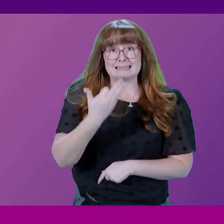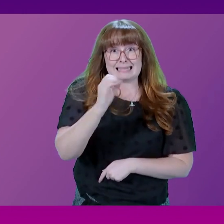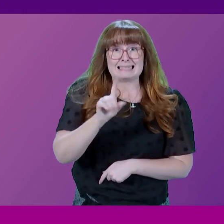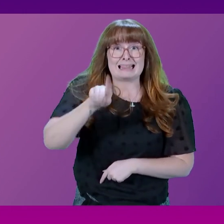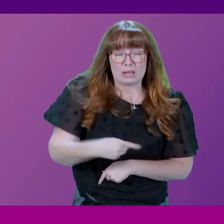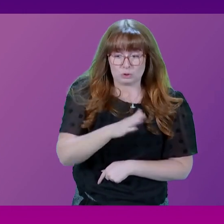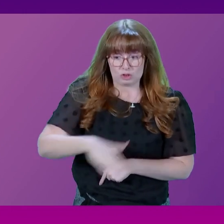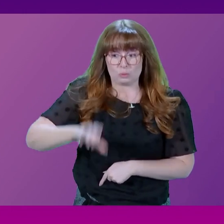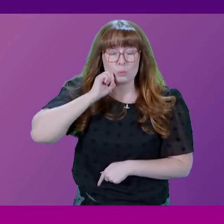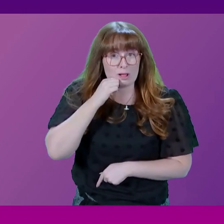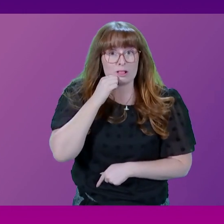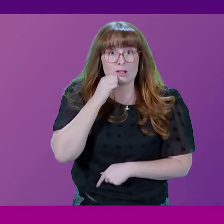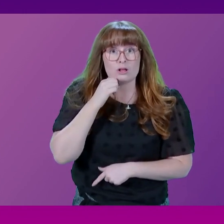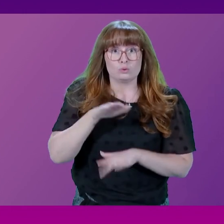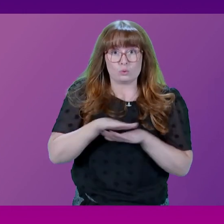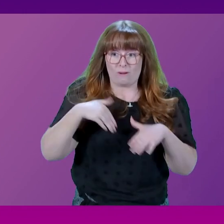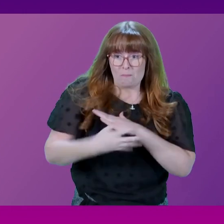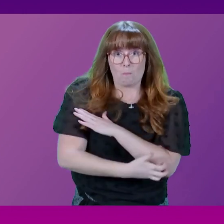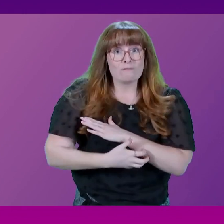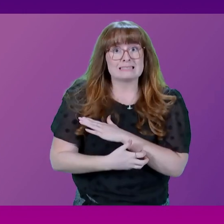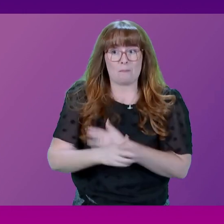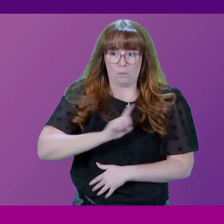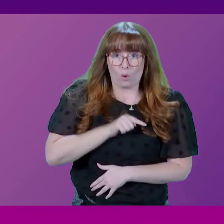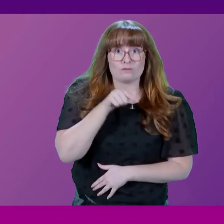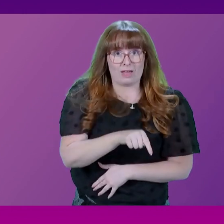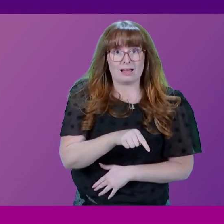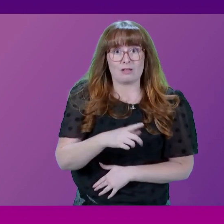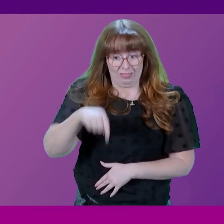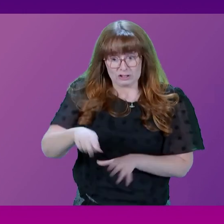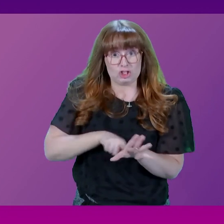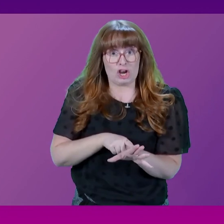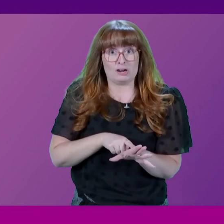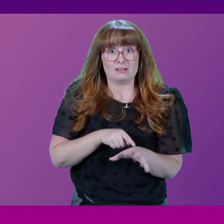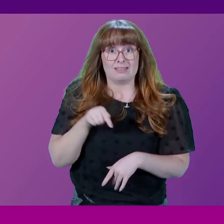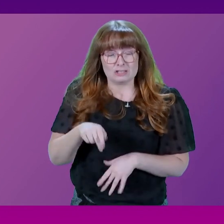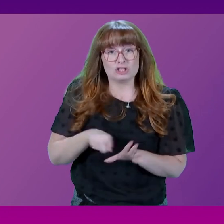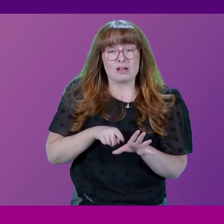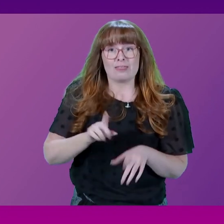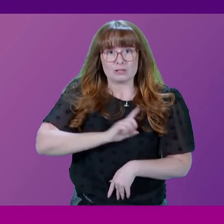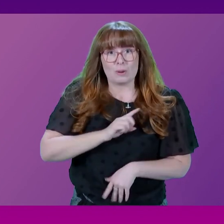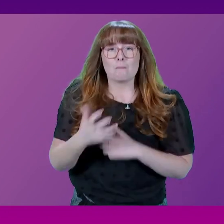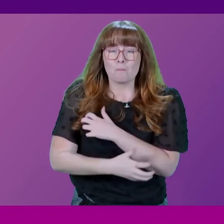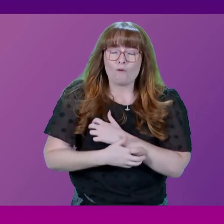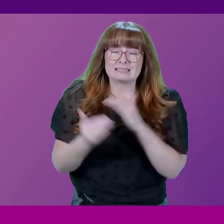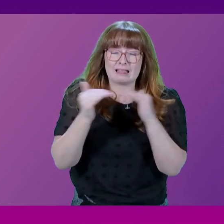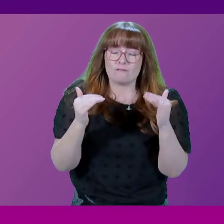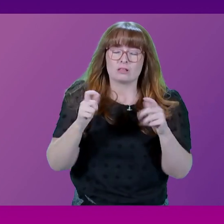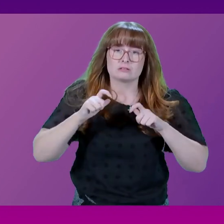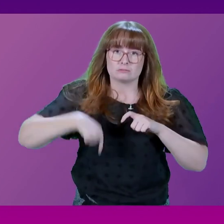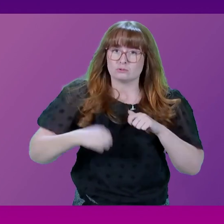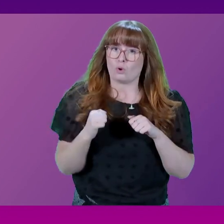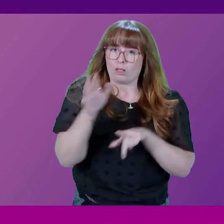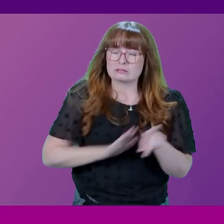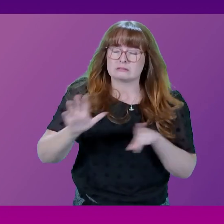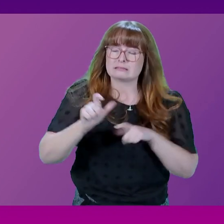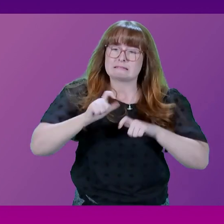children will be lifted out of absolute and relative poverty this year. the reasons why of course poverty levels in Scotland are still too high but we've